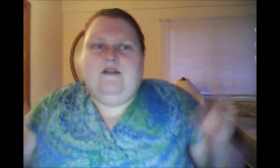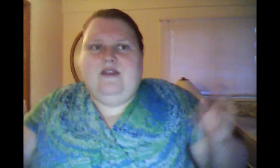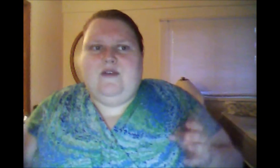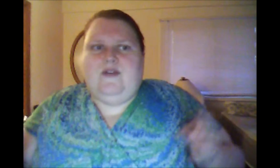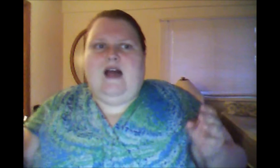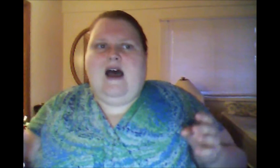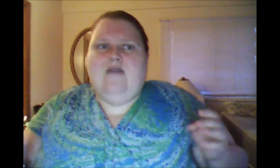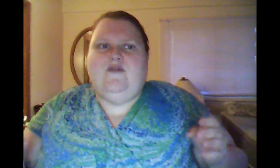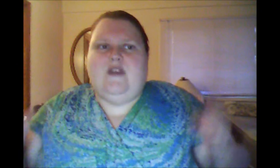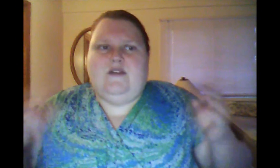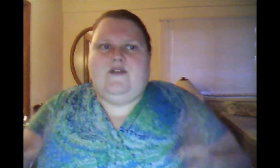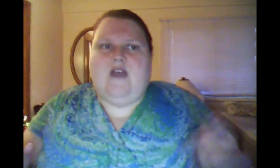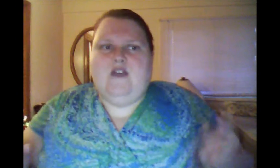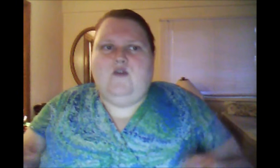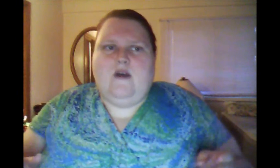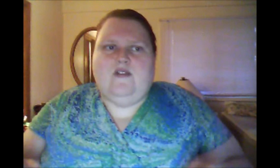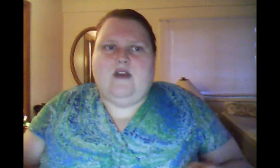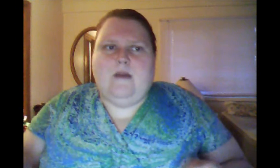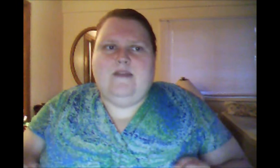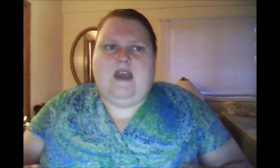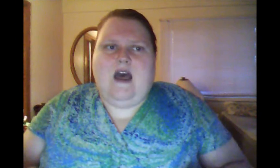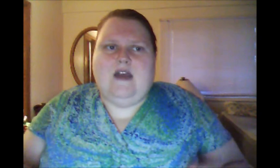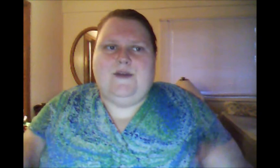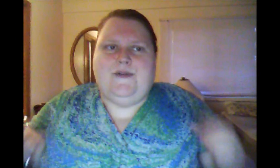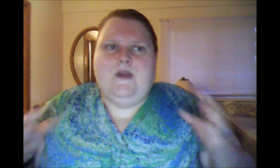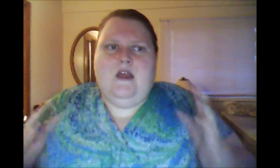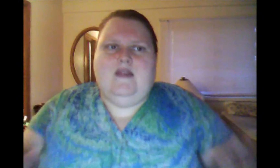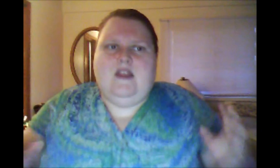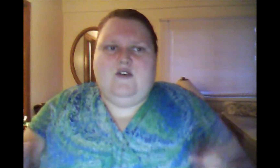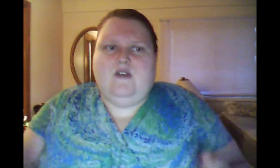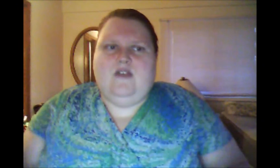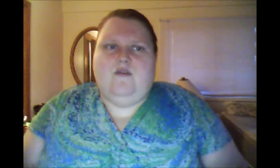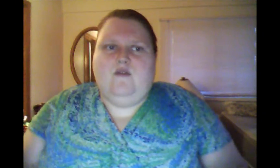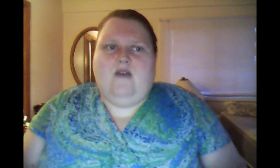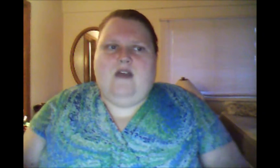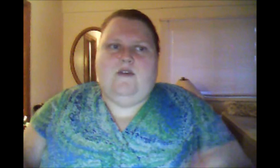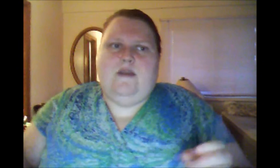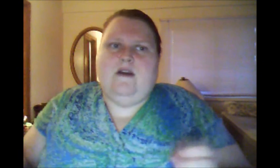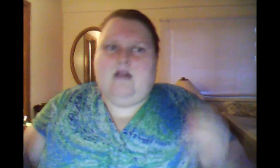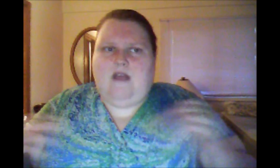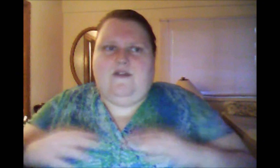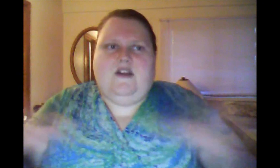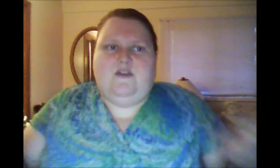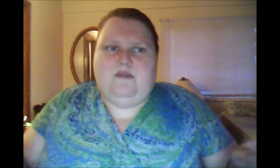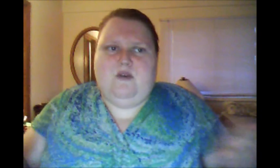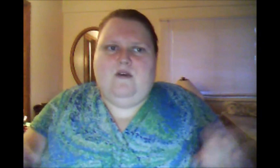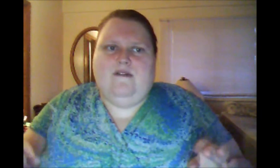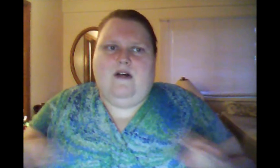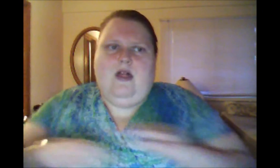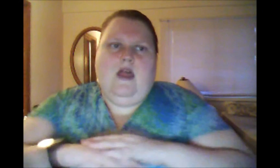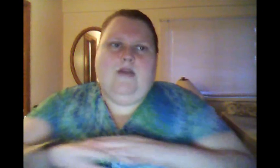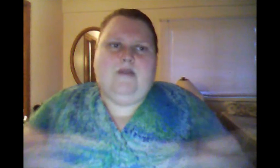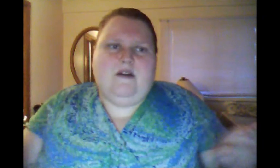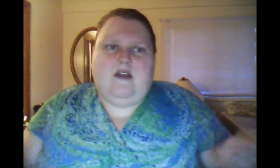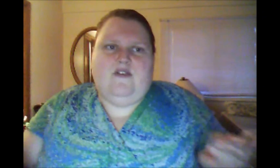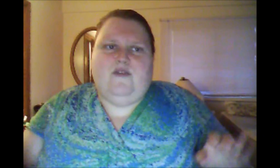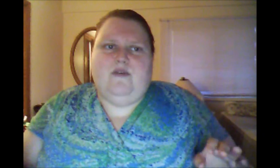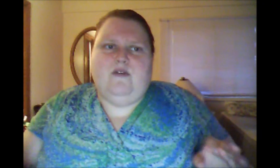of these lives and decide you want to come to goddess, then you get to move on to paradise. And it's beautiful. Paradise is beautiful.